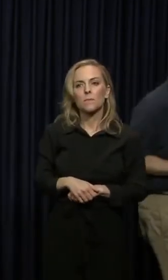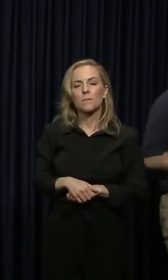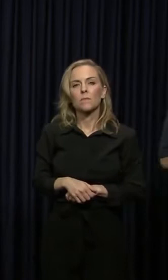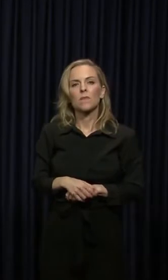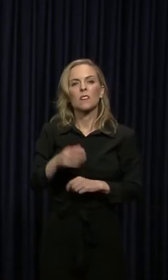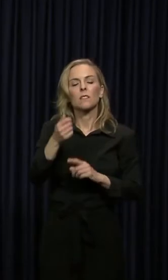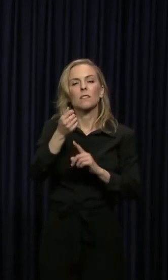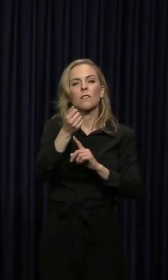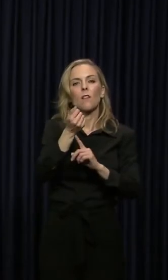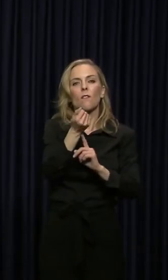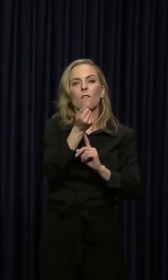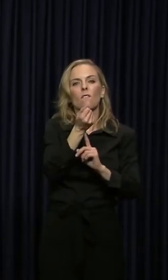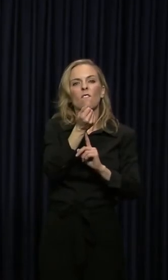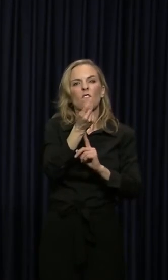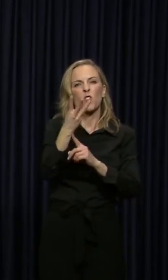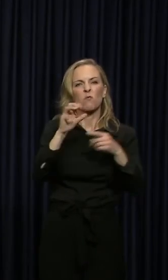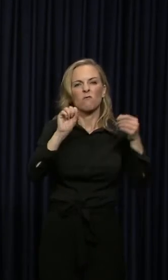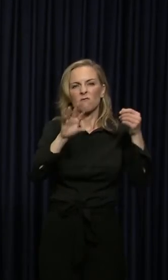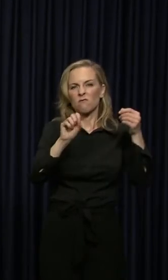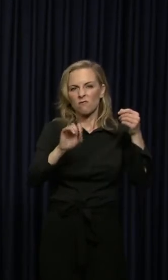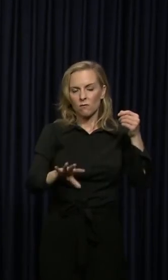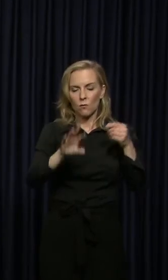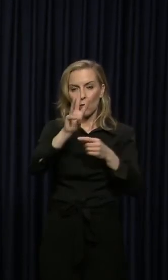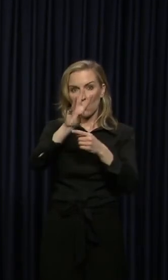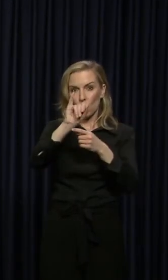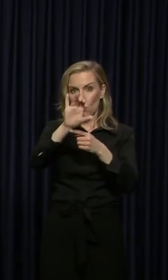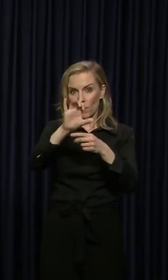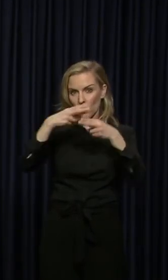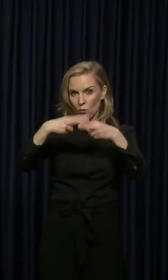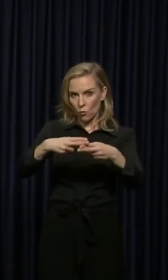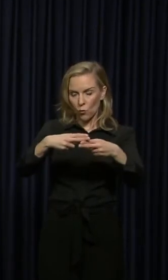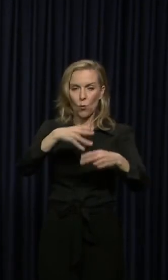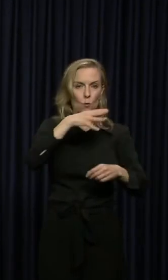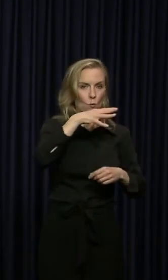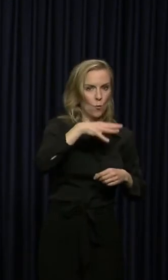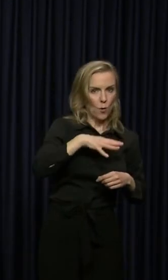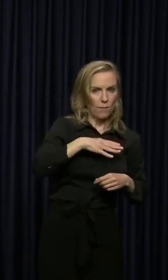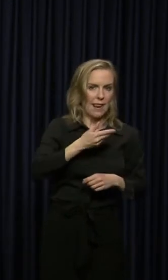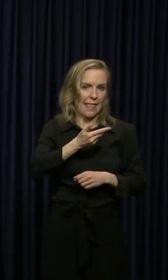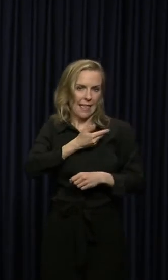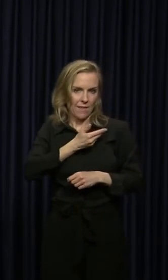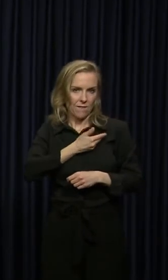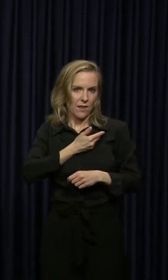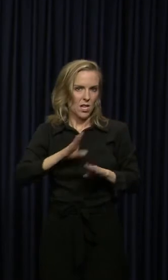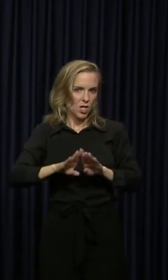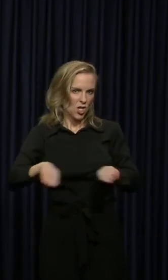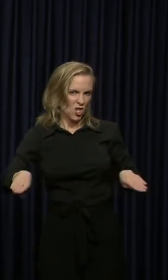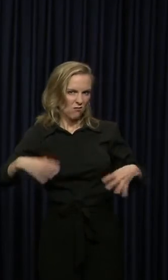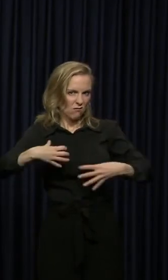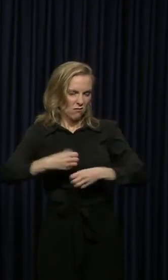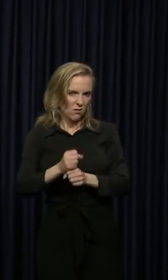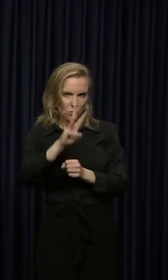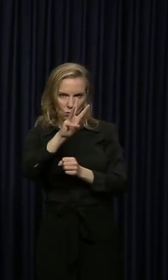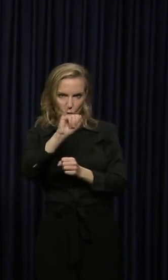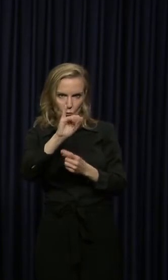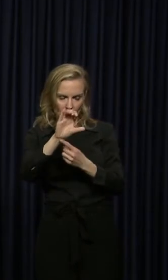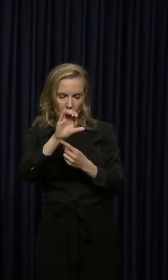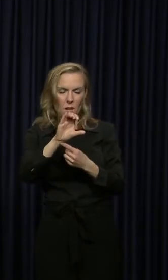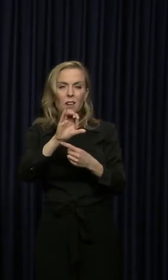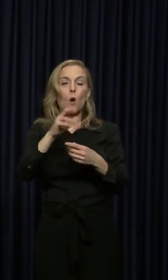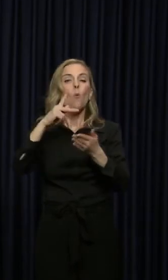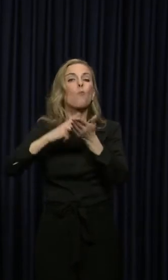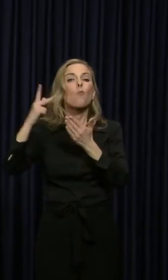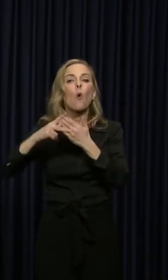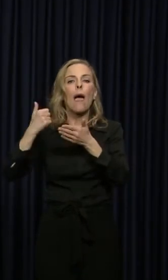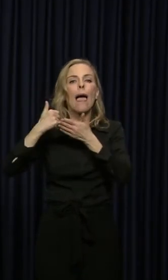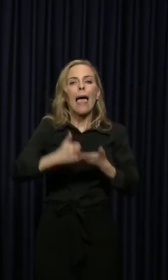A couple of very quick things. WIC is the program called Women, Infants and Children. It is the program that helps women who